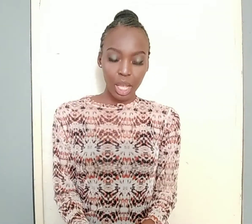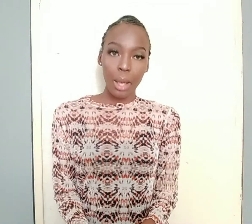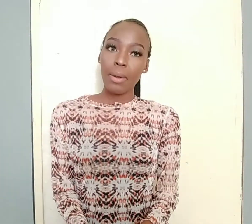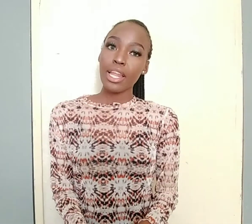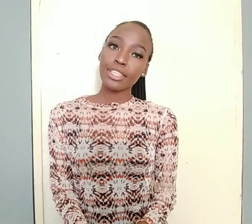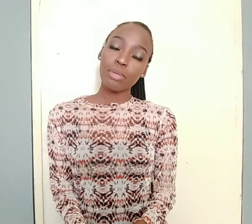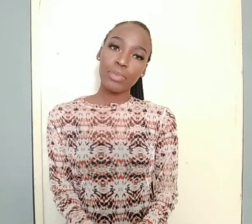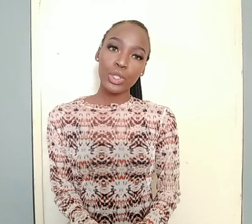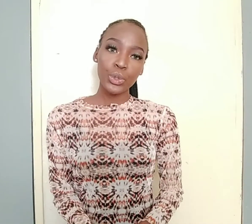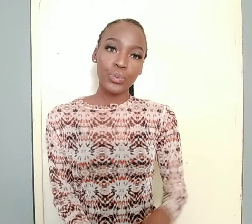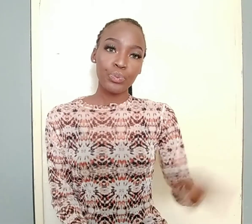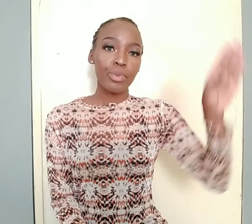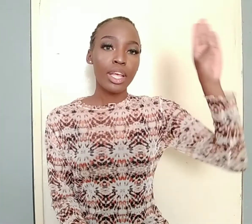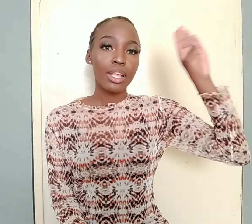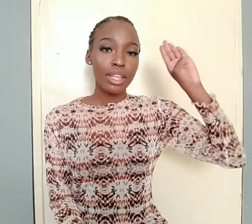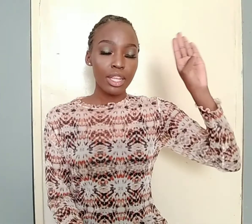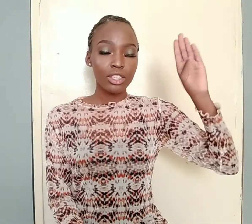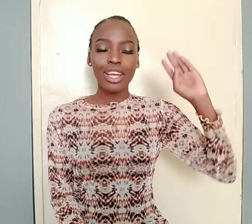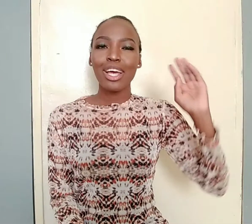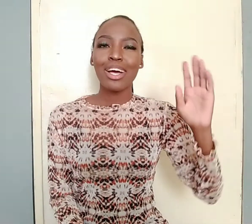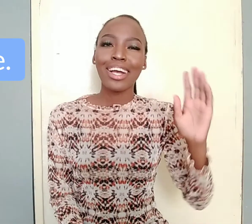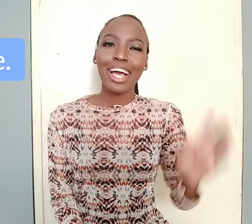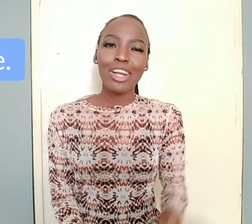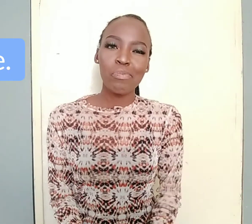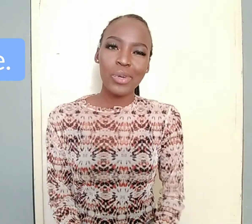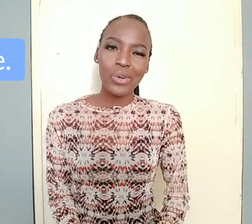Letter Blue. Sorry. Color Blue.